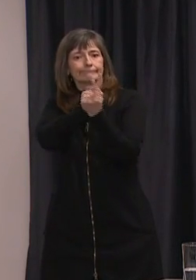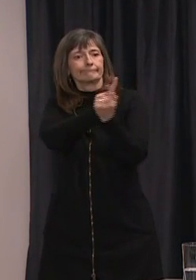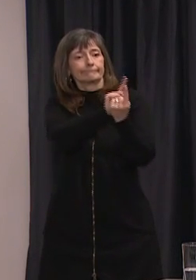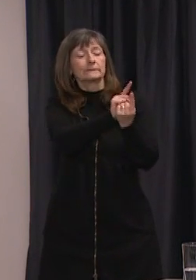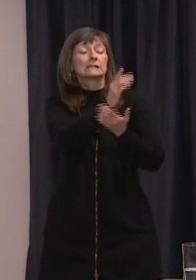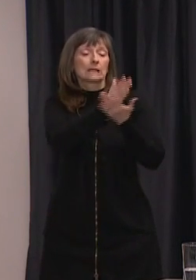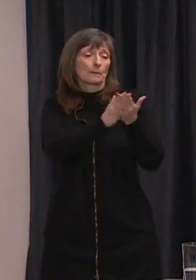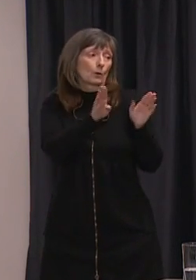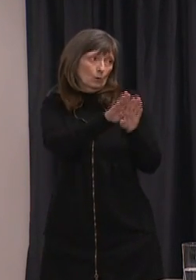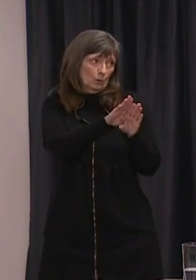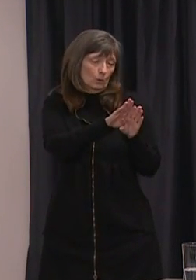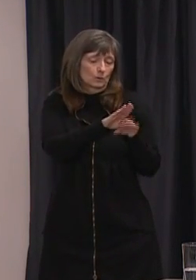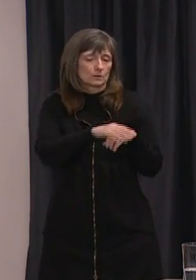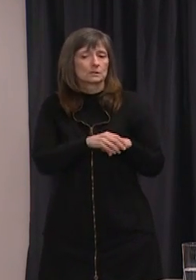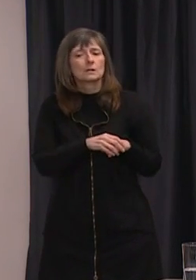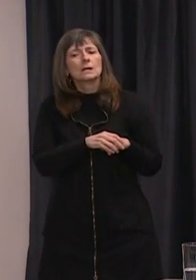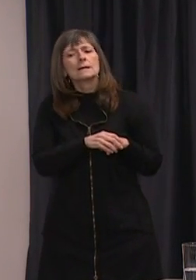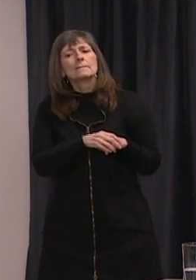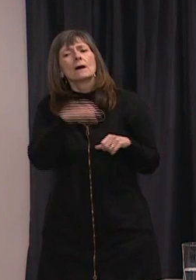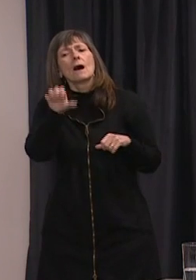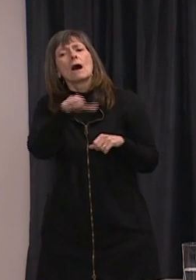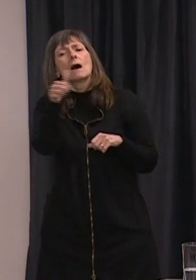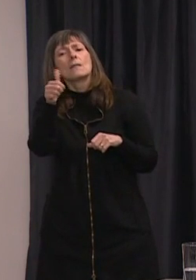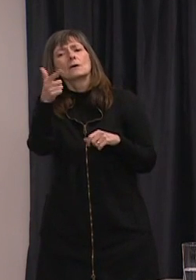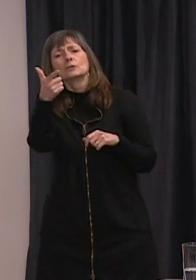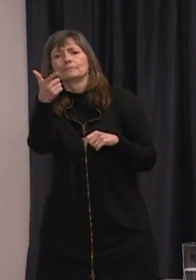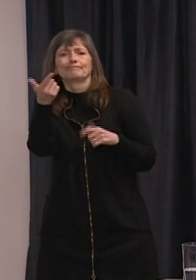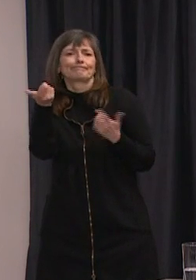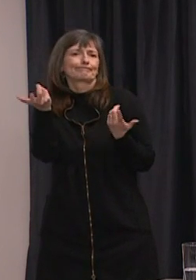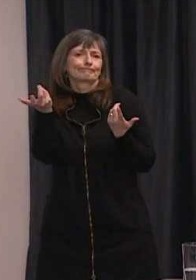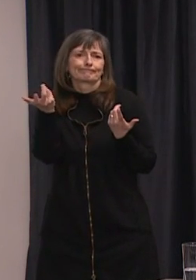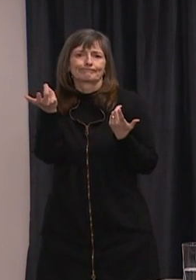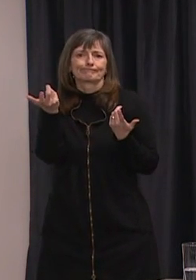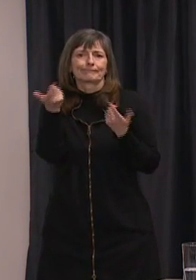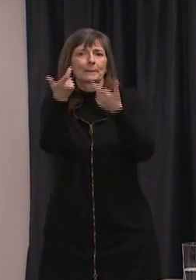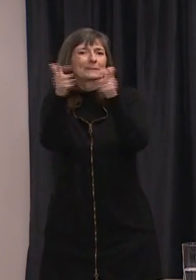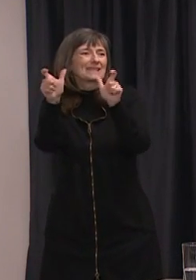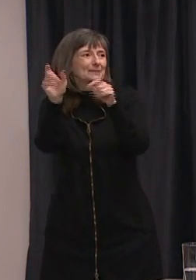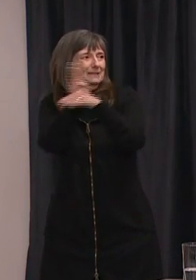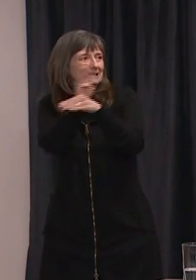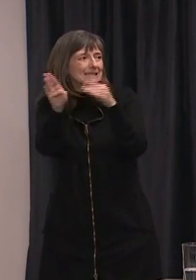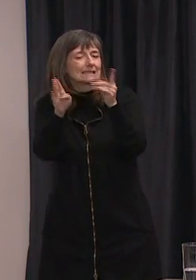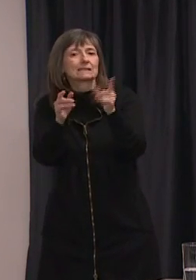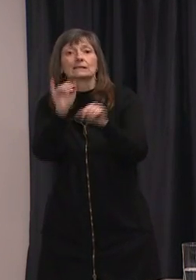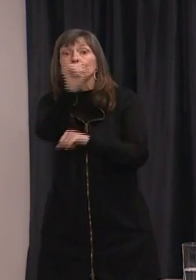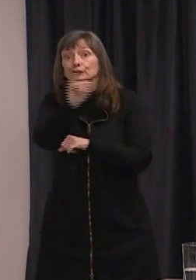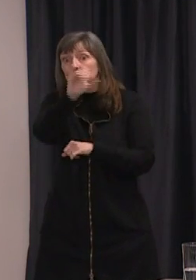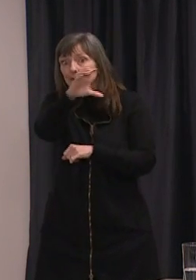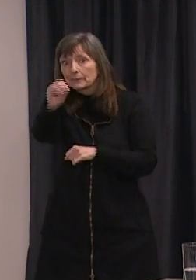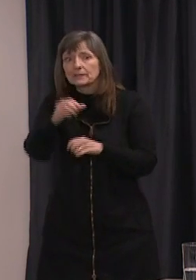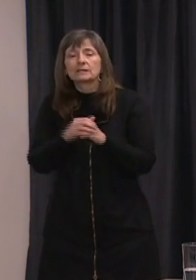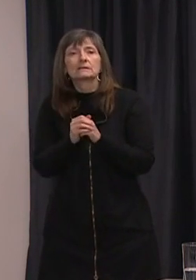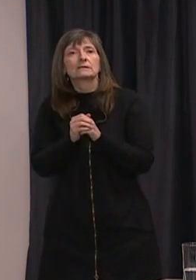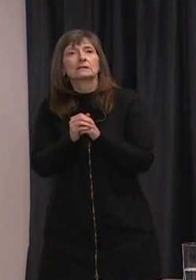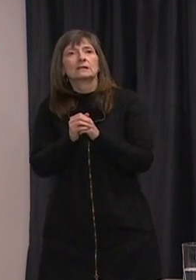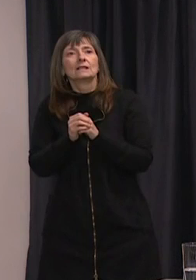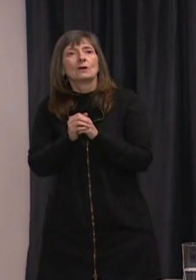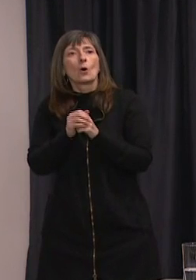shut down. What about other corporations who you know it may be call centers or insurance or other you know where